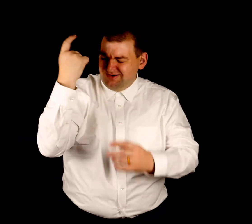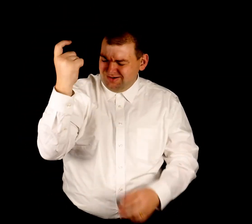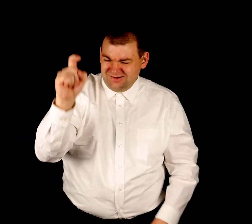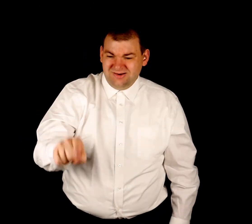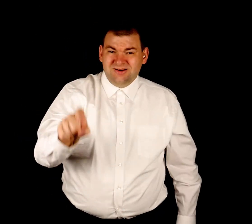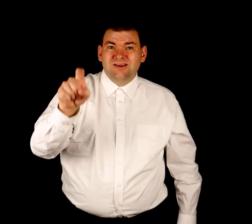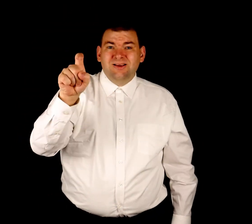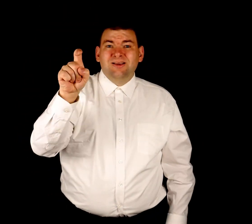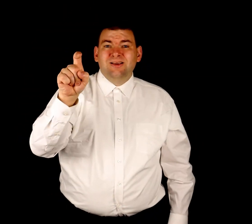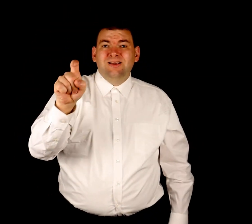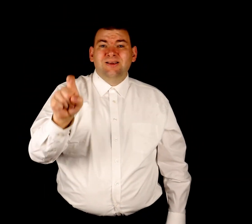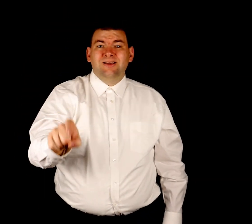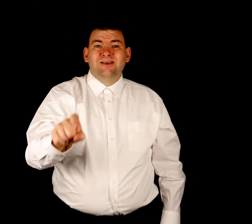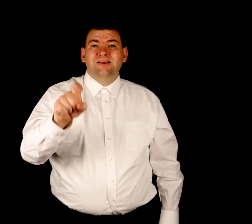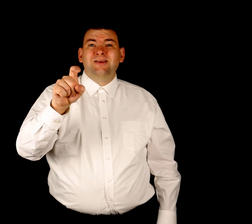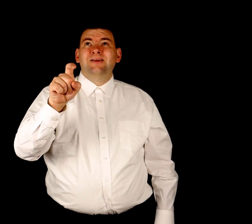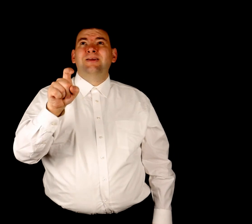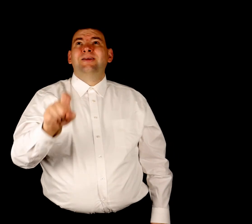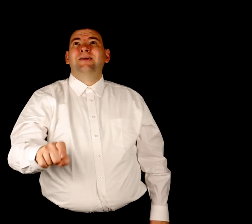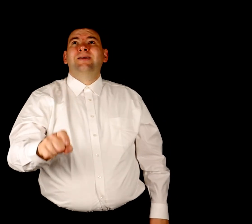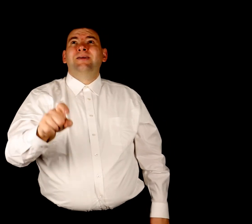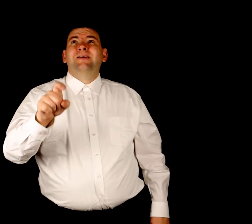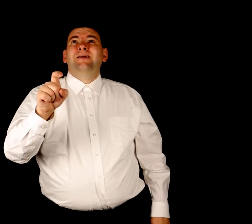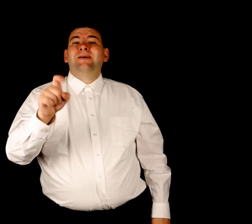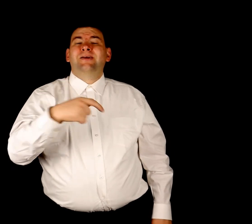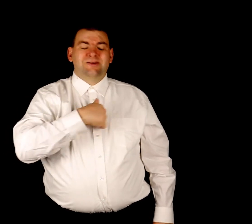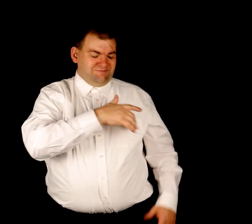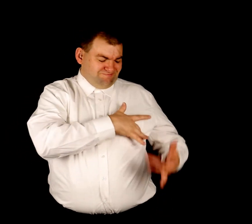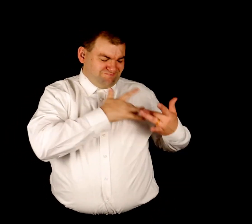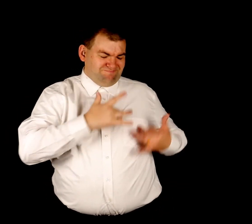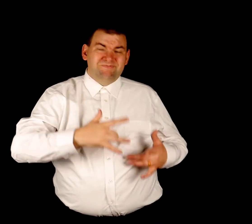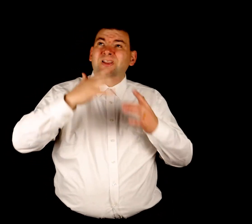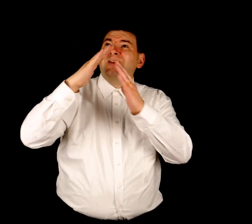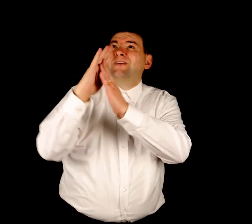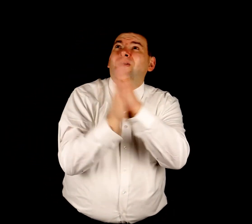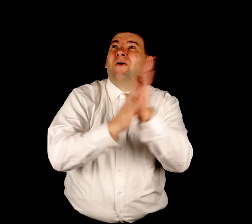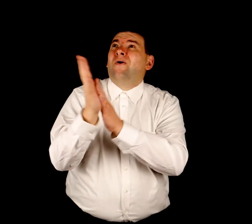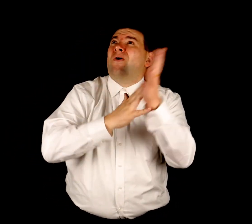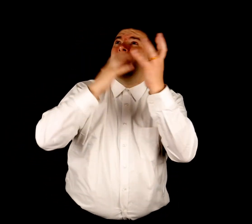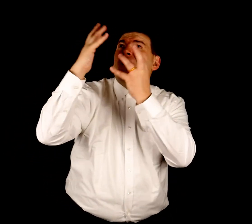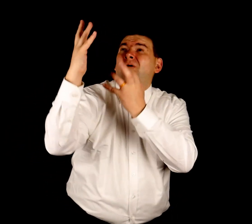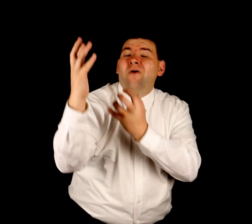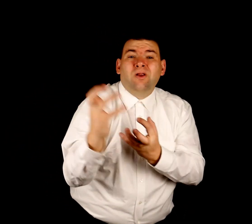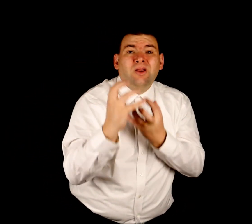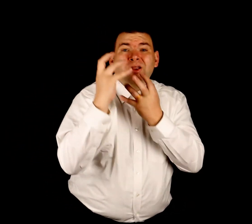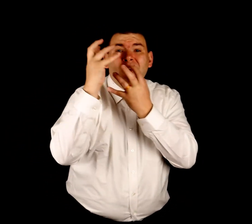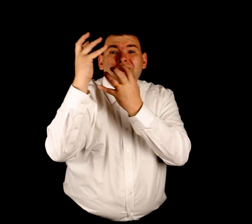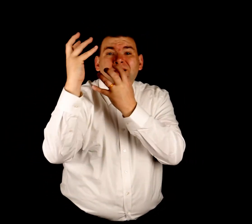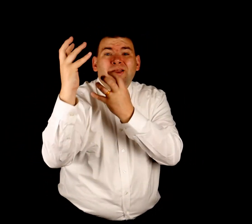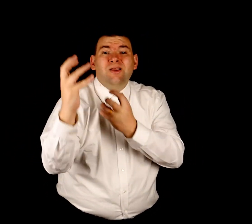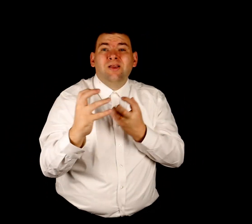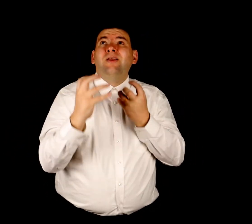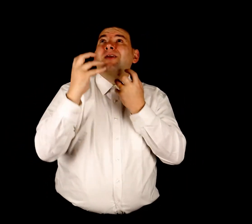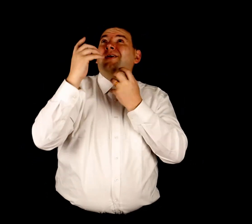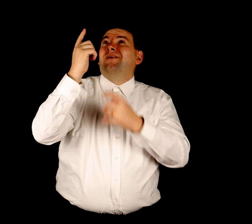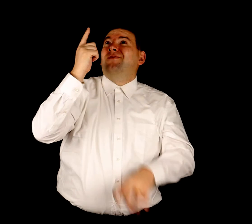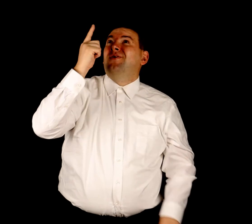need it My heart is longing My For